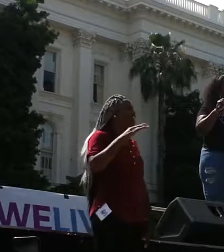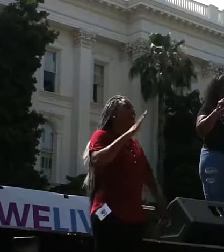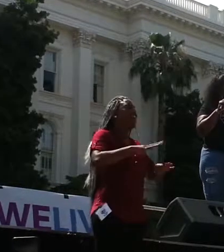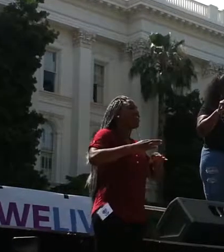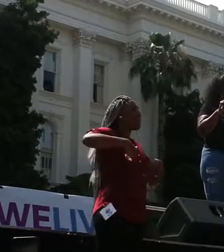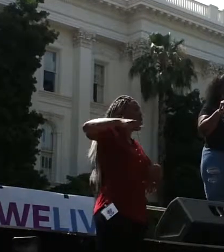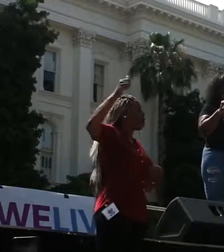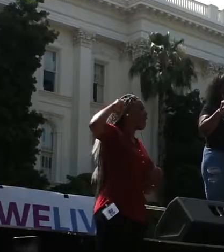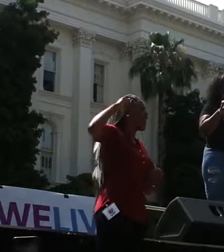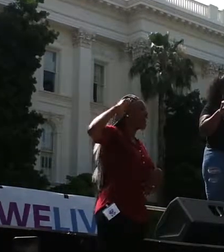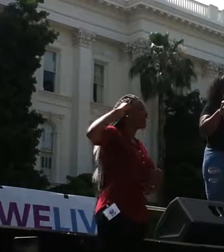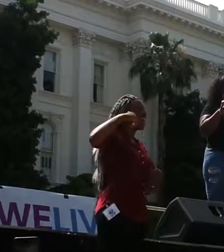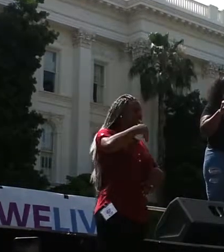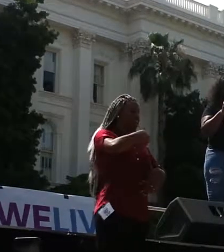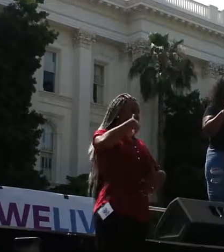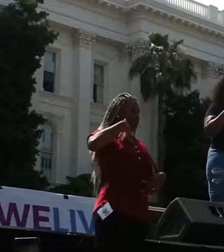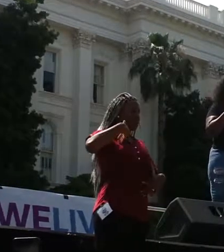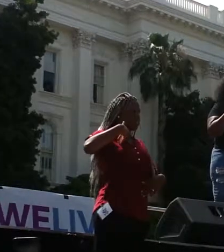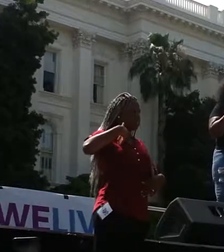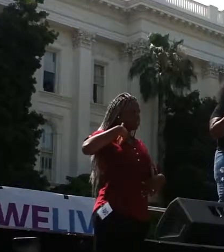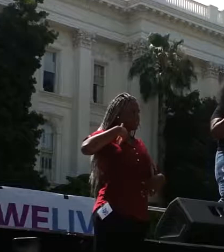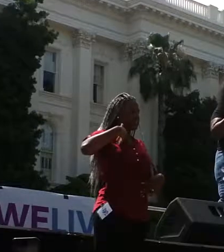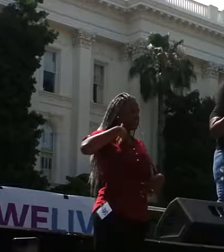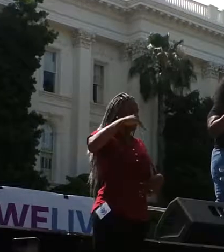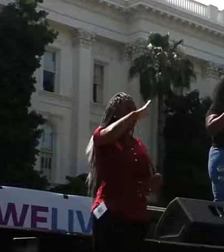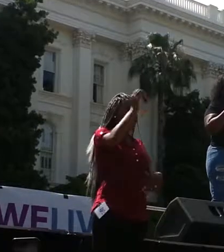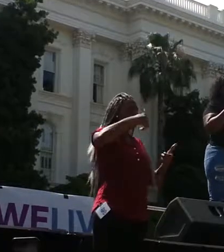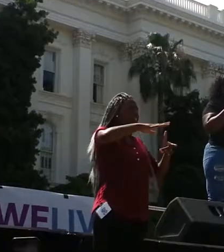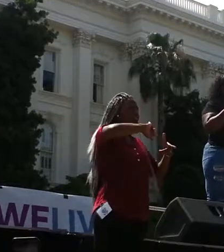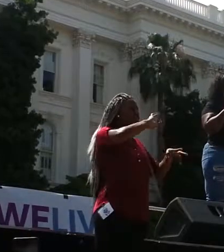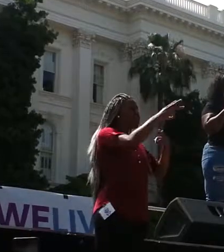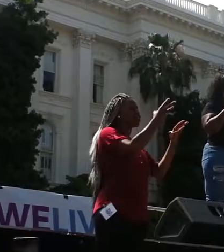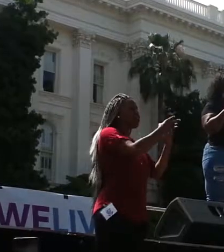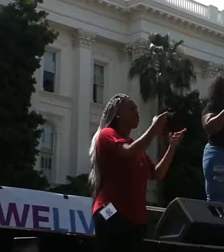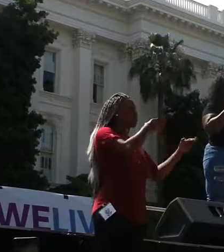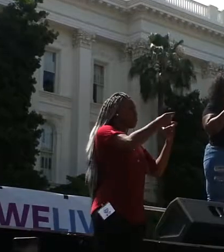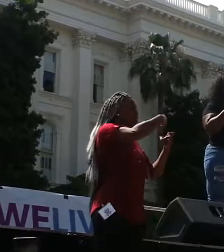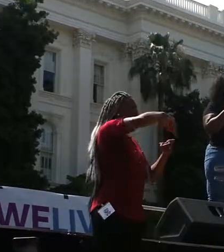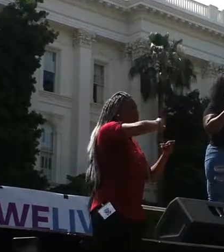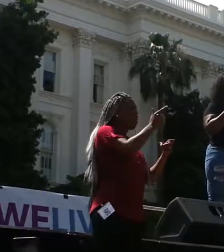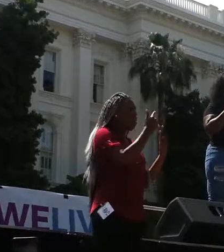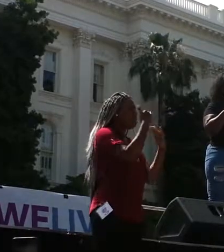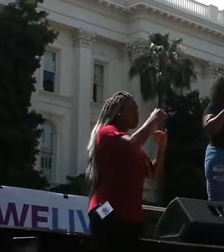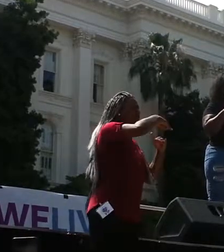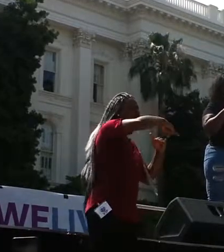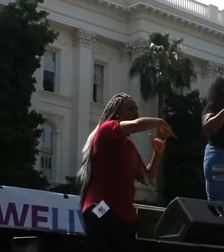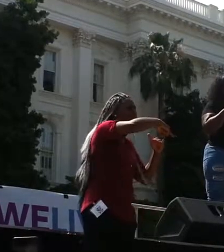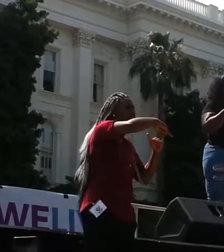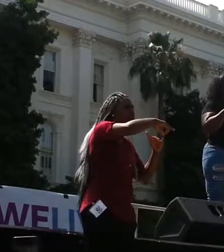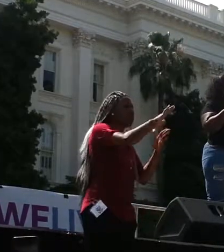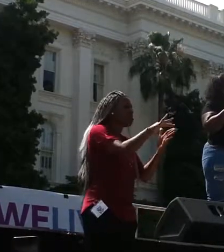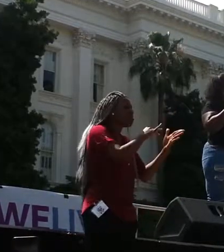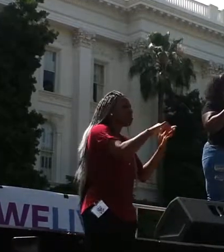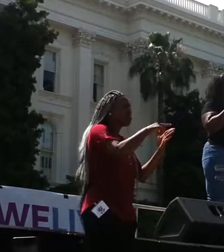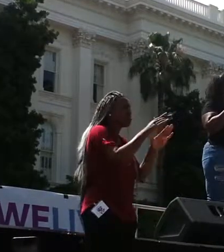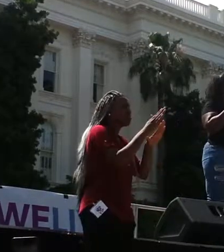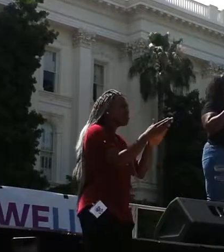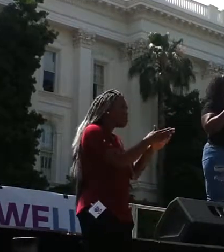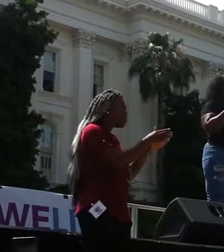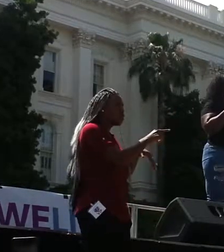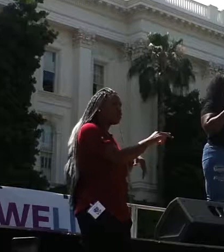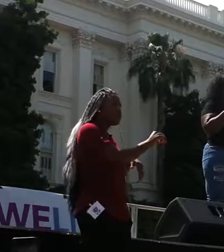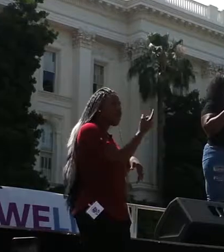and on our breasts. Never let this world regulate or box our brilliance or keep it tamed in a corner for their